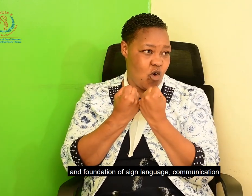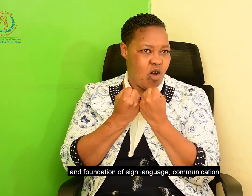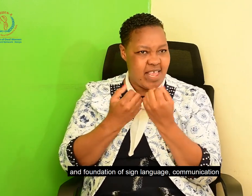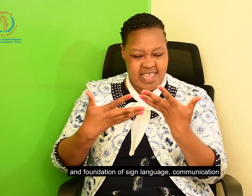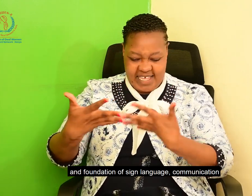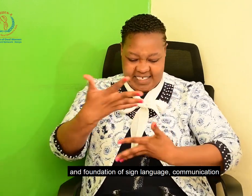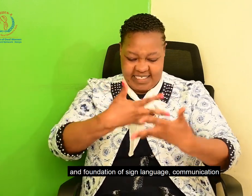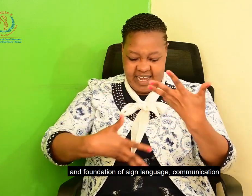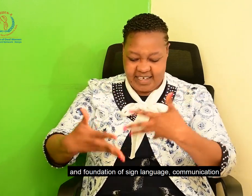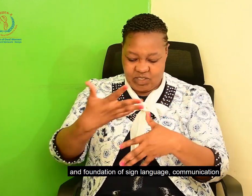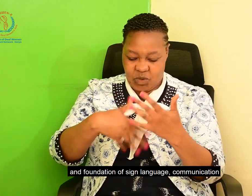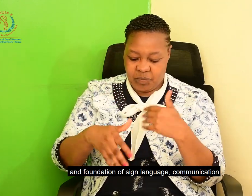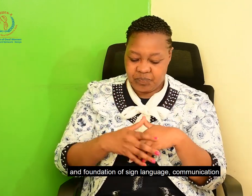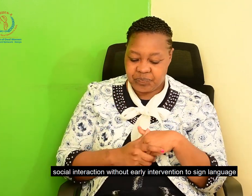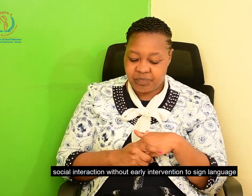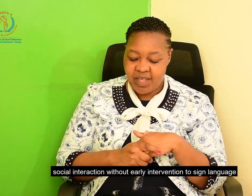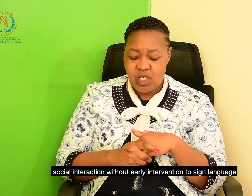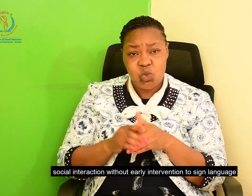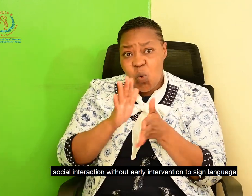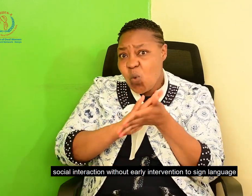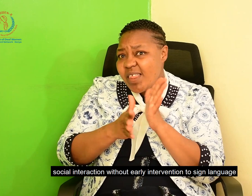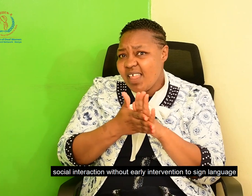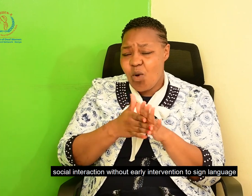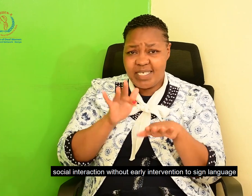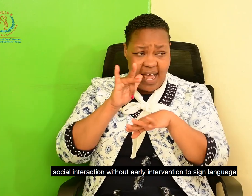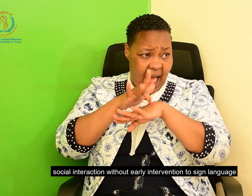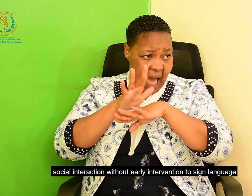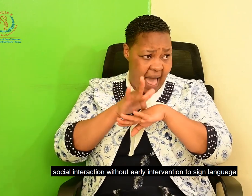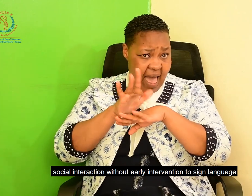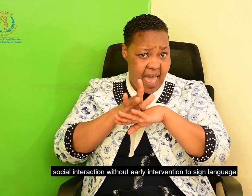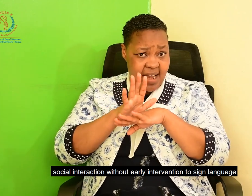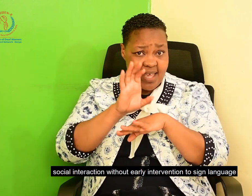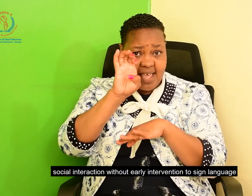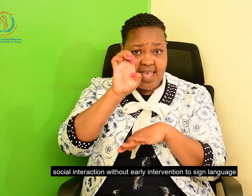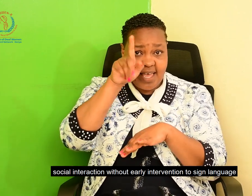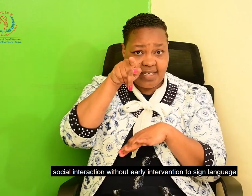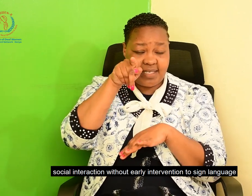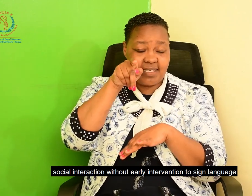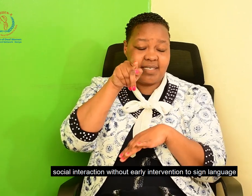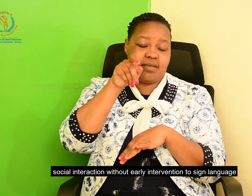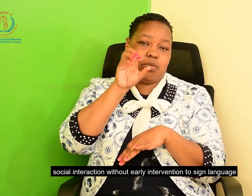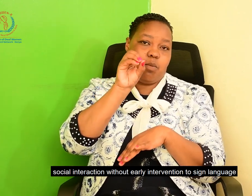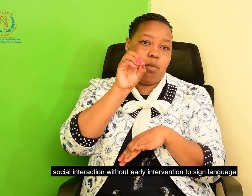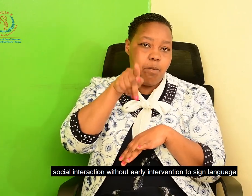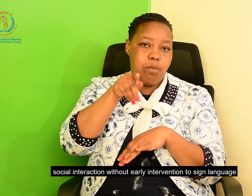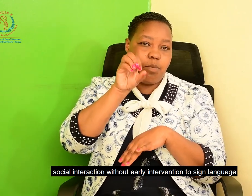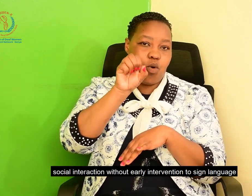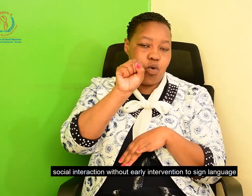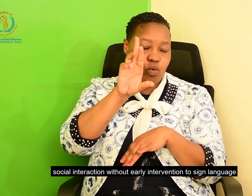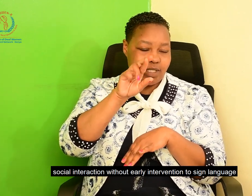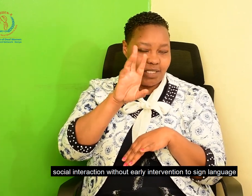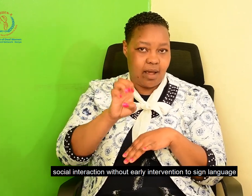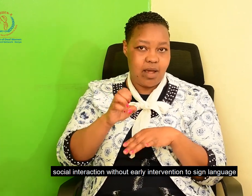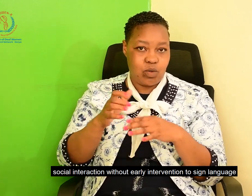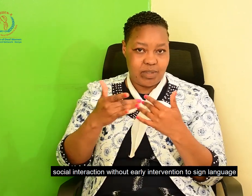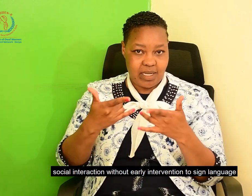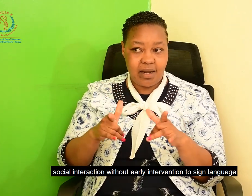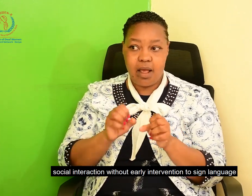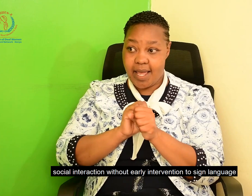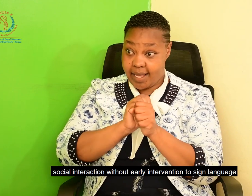and also social interaction. So, without early intervention to